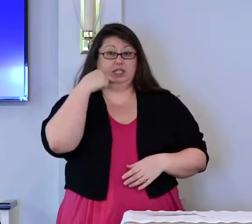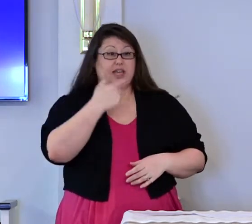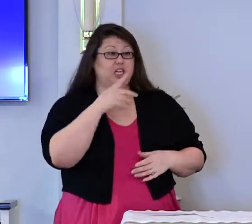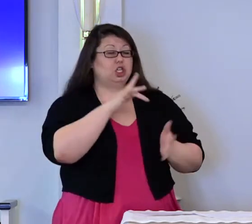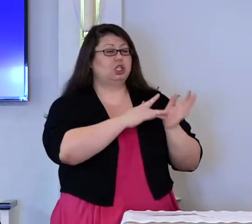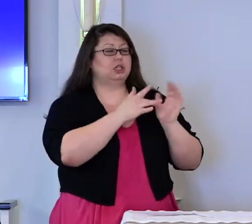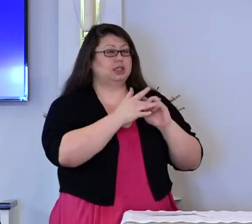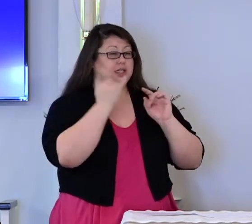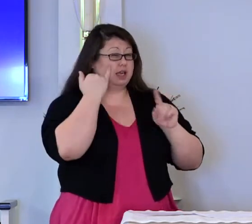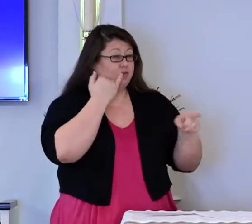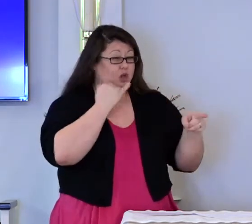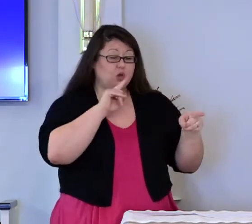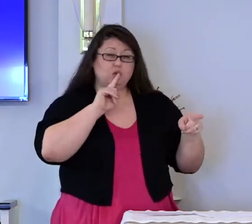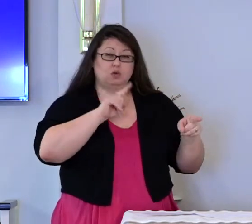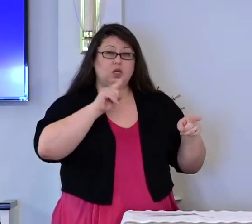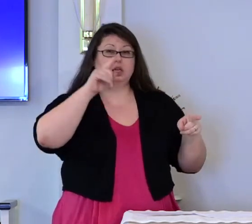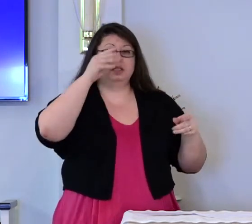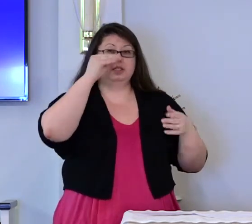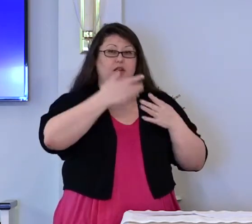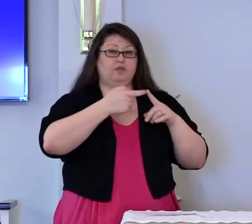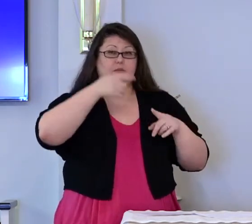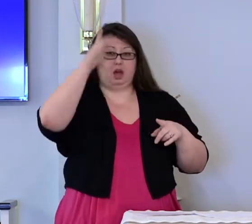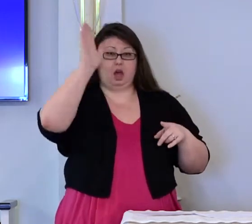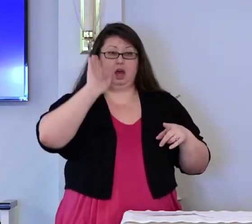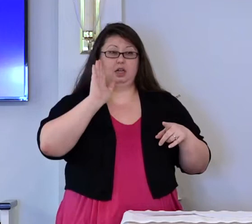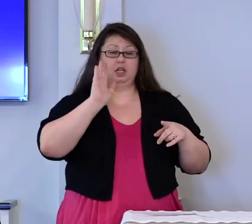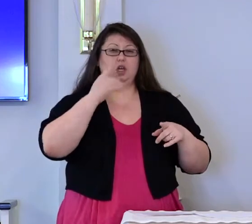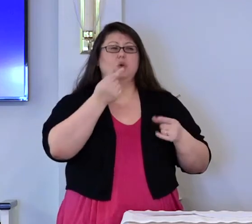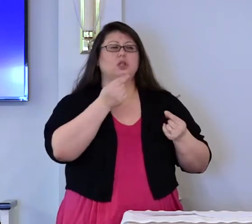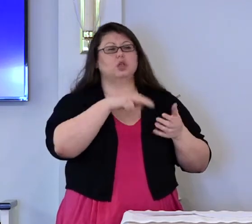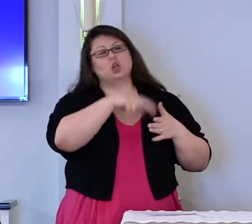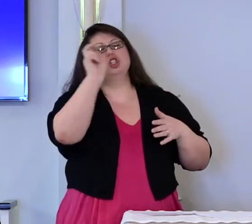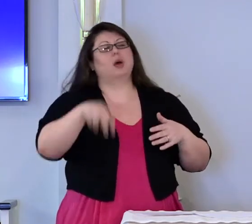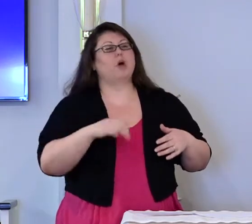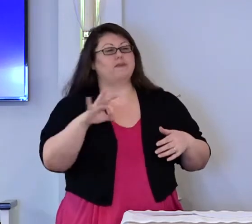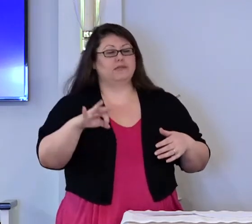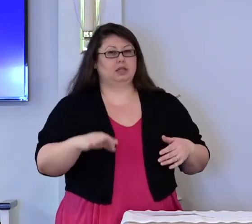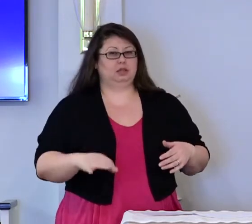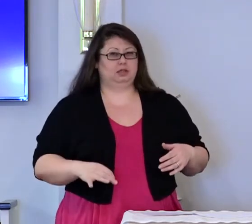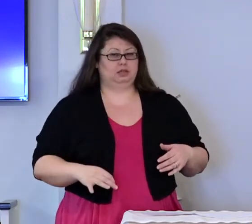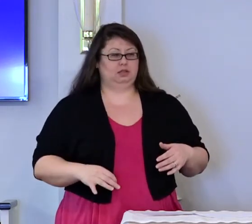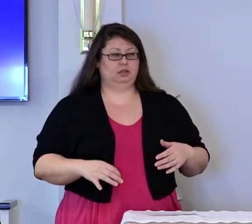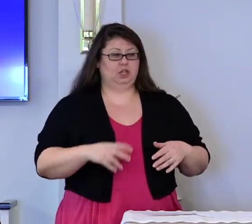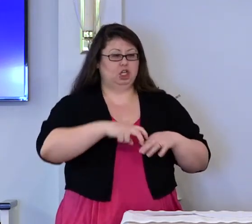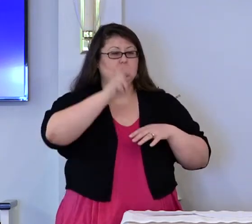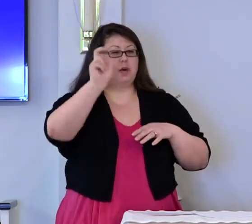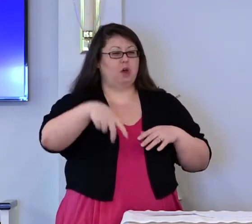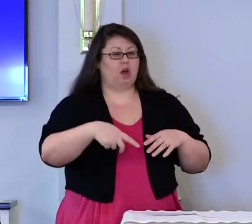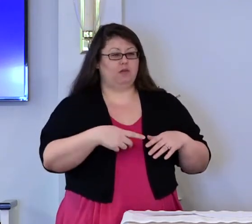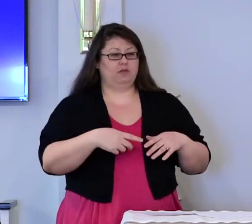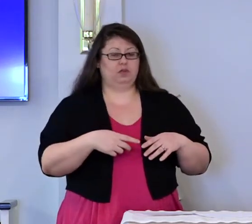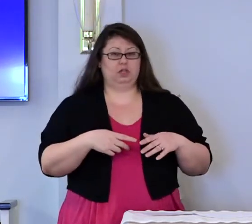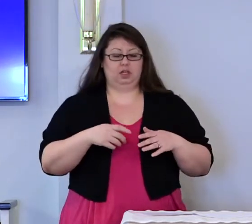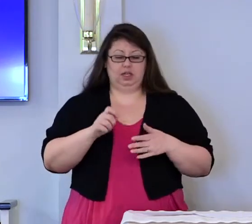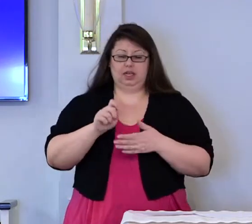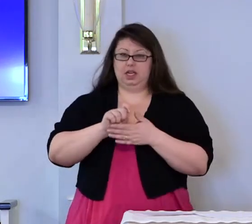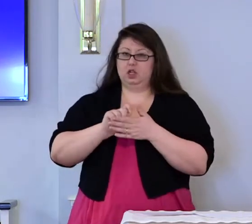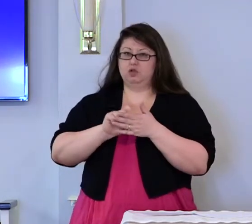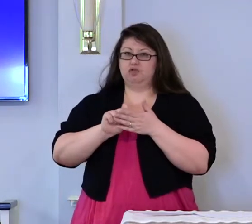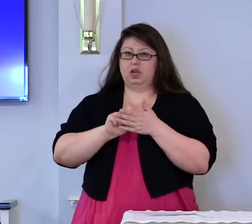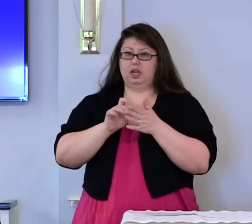if you are the Son of God, jump off. It is written in the Scriptures,